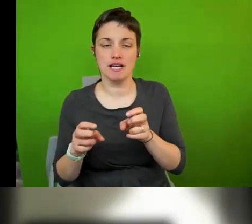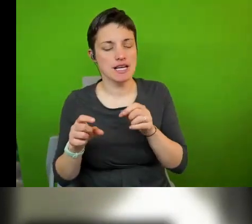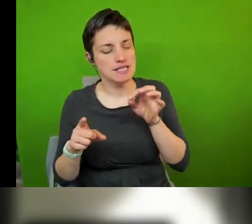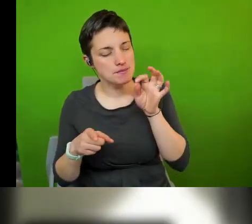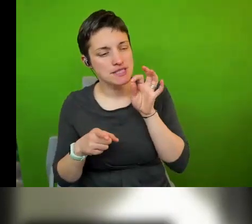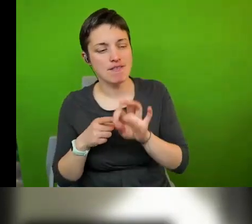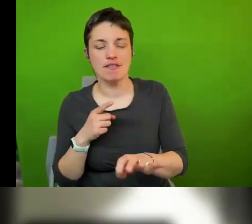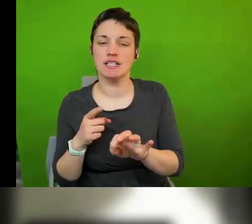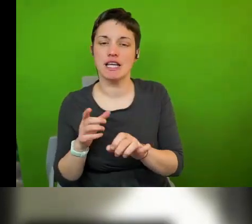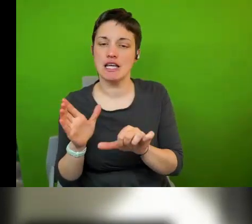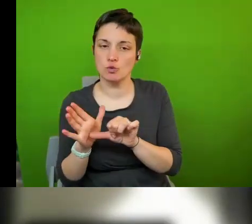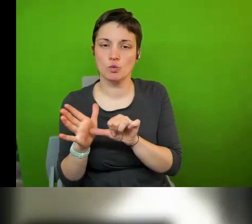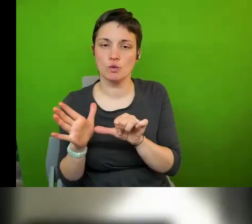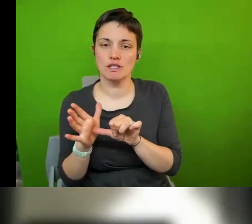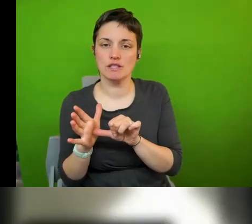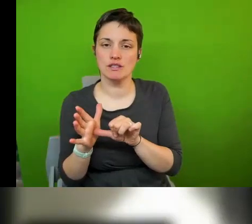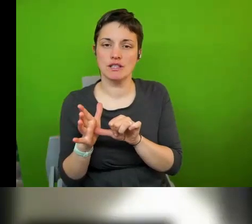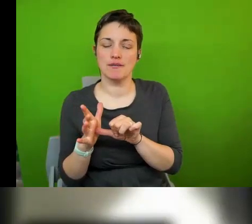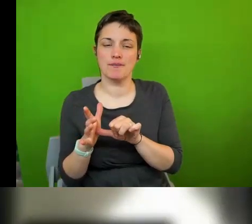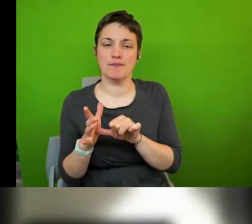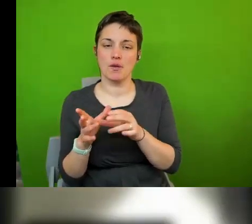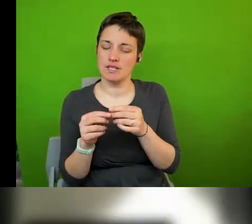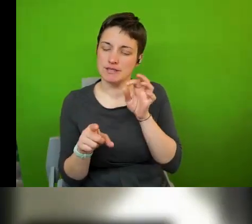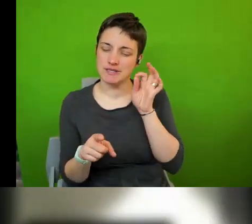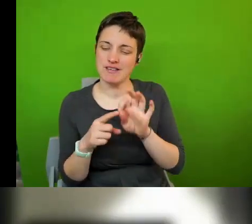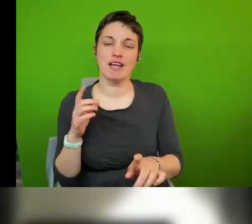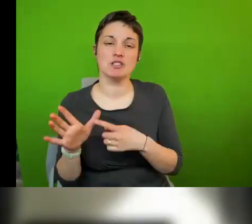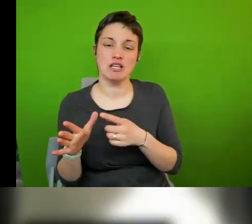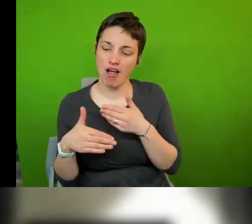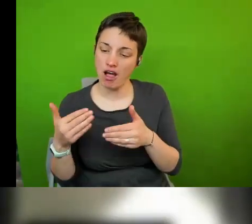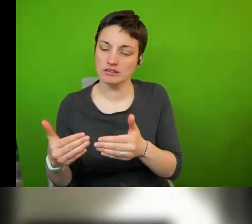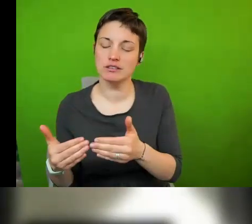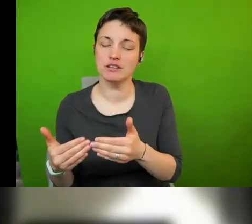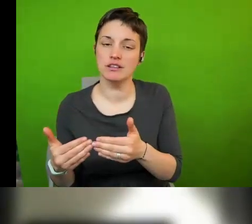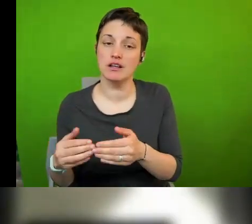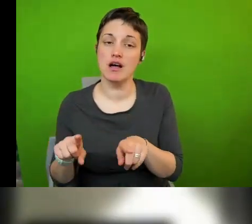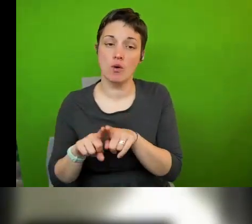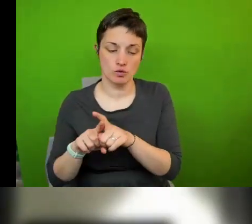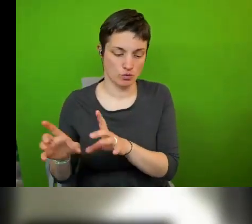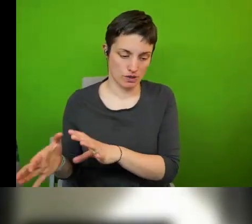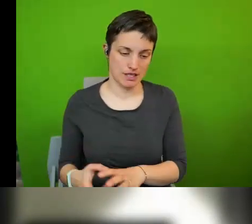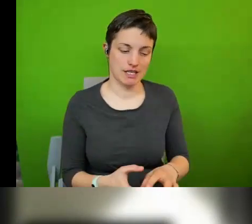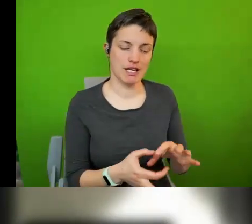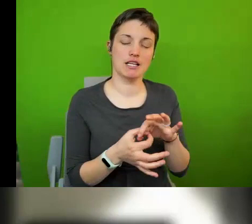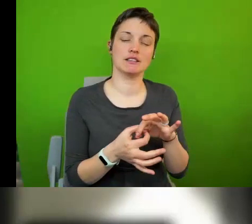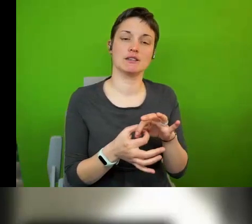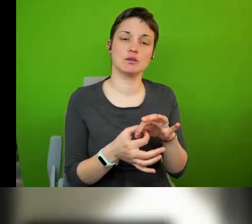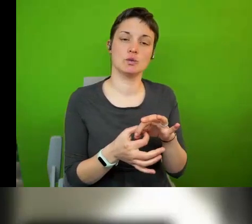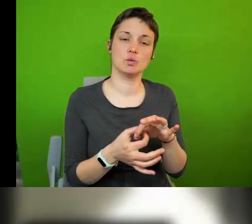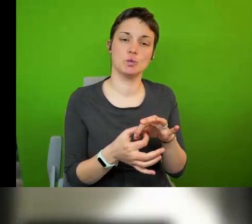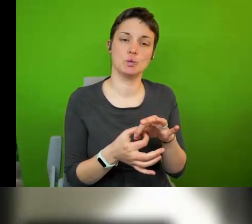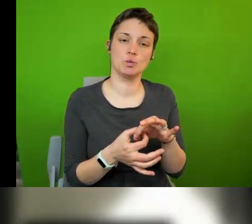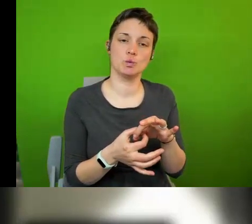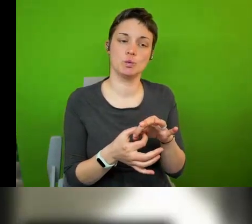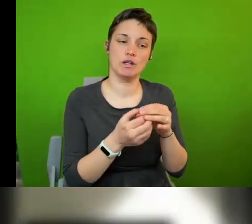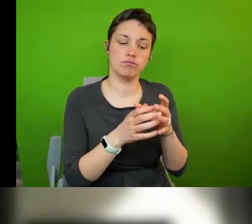and driving an agenda but it is often also connected to uh in